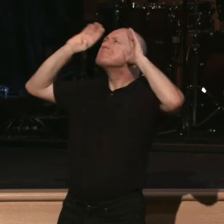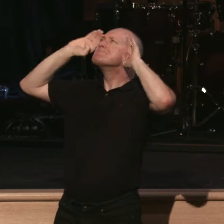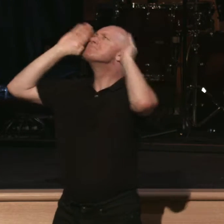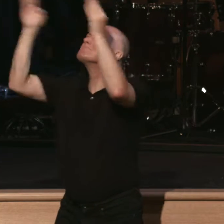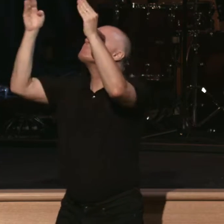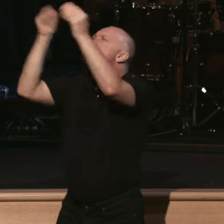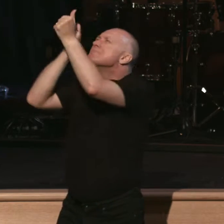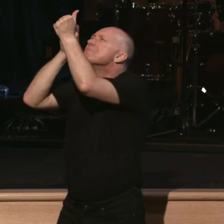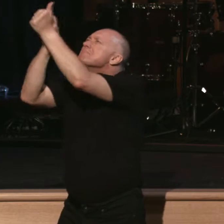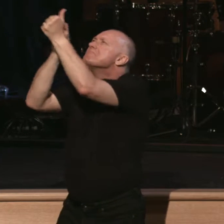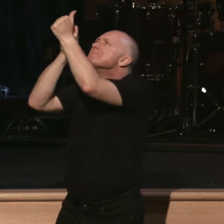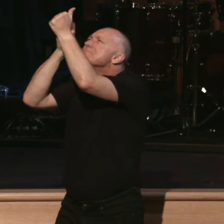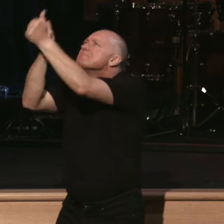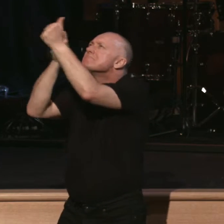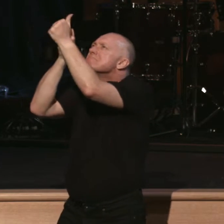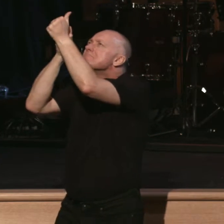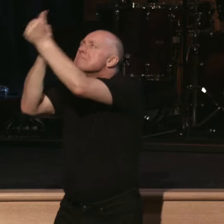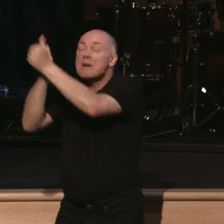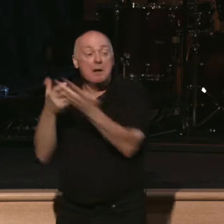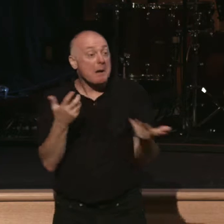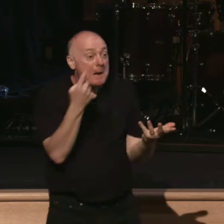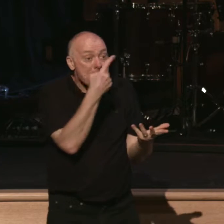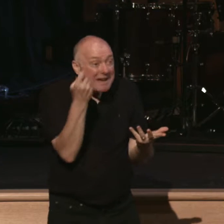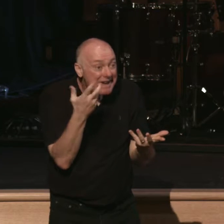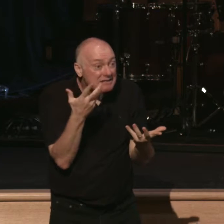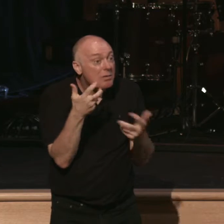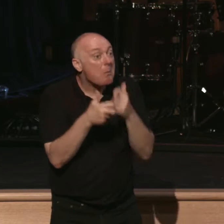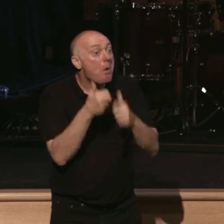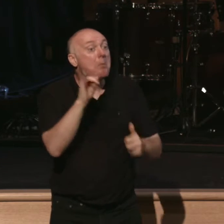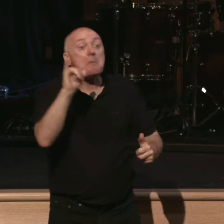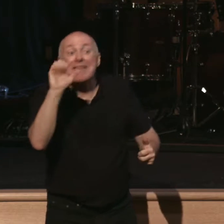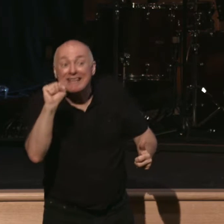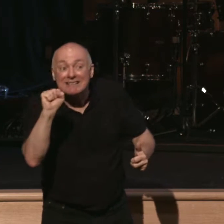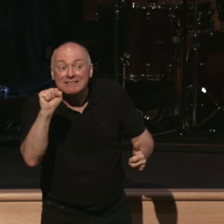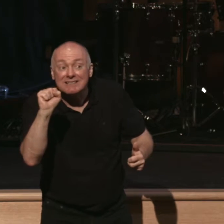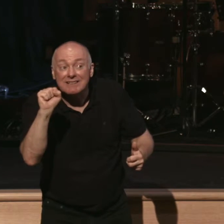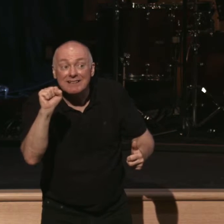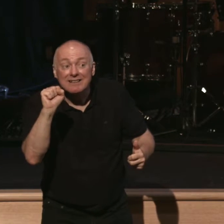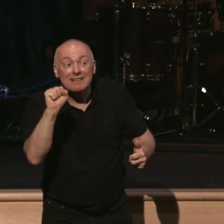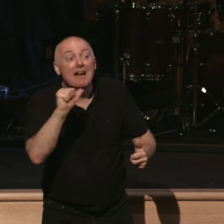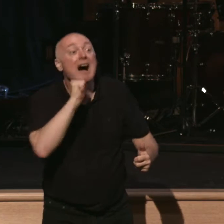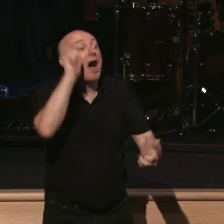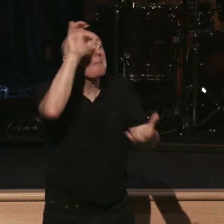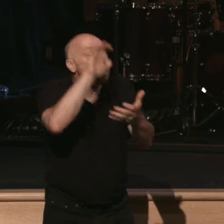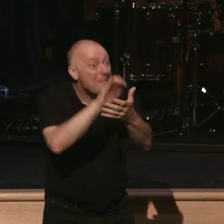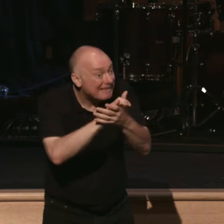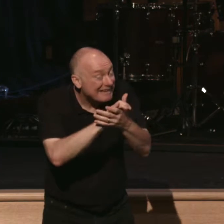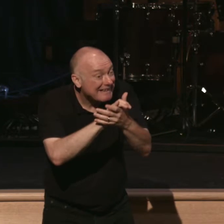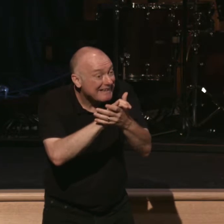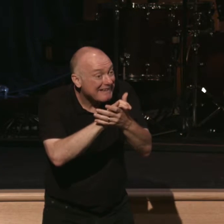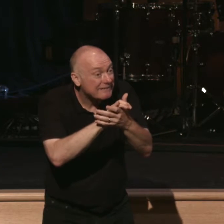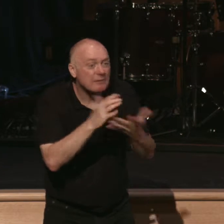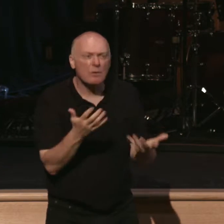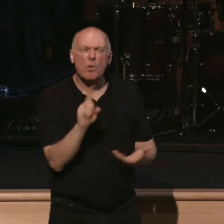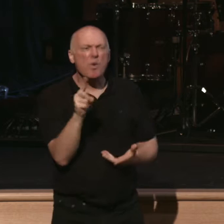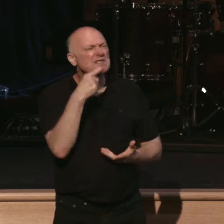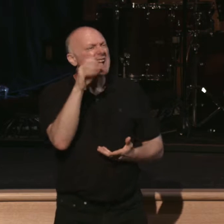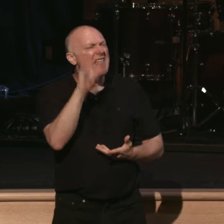us because the ultimate problem is ultimately this. Unbelief. Unbelief. Where does it say that? Well, let's continue